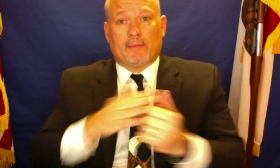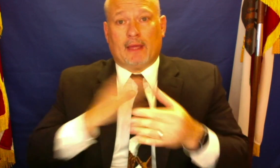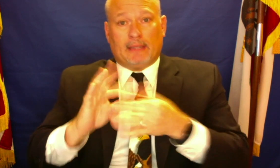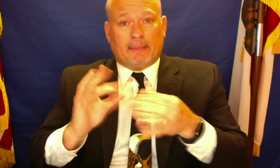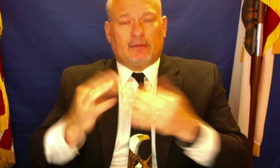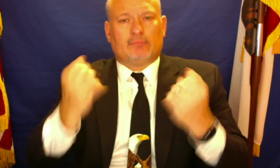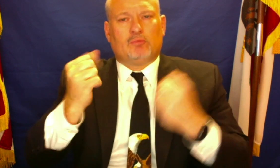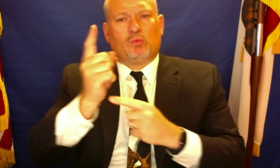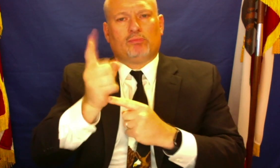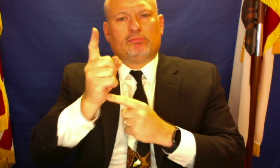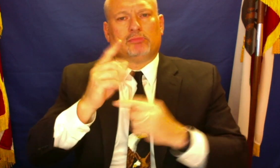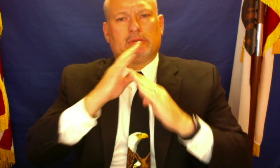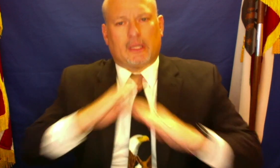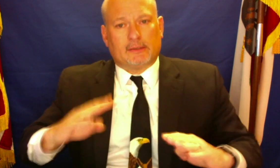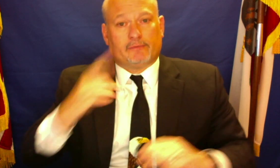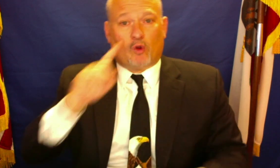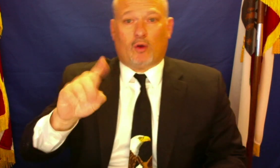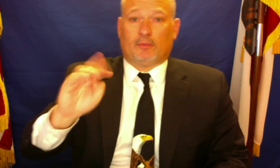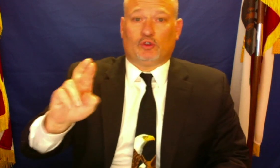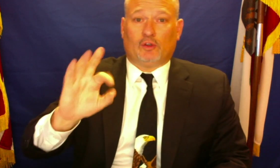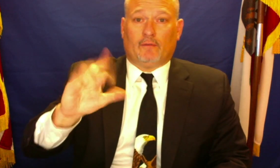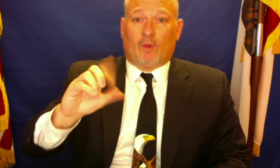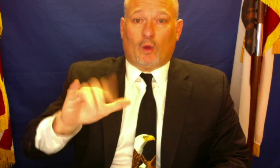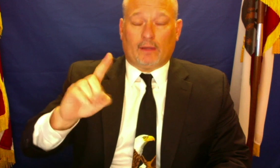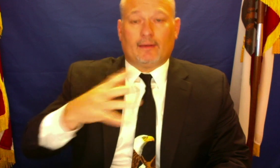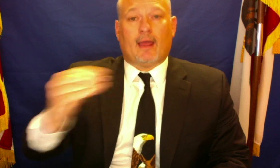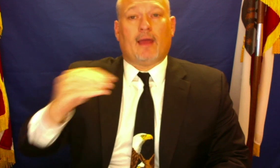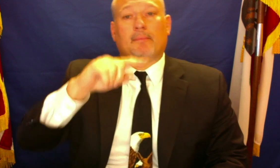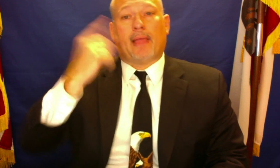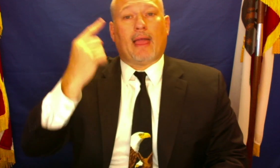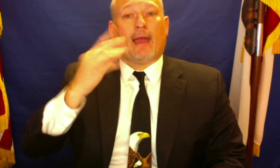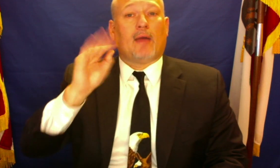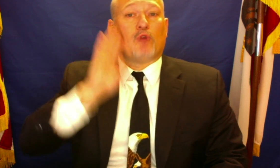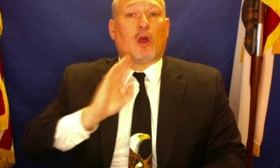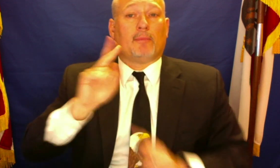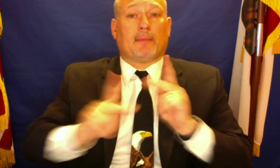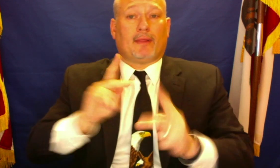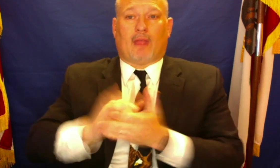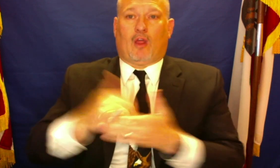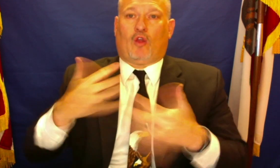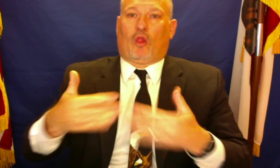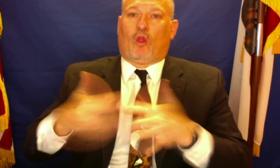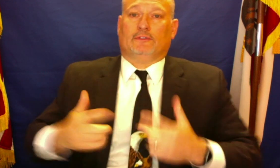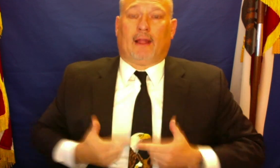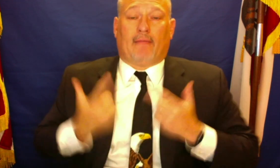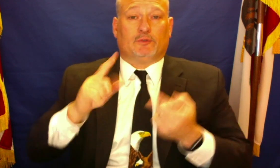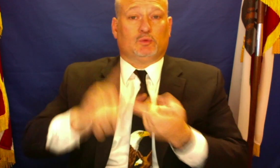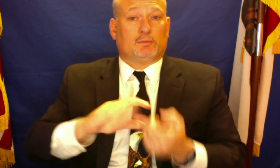further, let's take a moment of silence and memory of Mr. Floyd and all black and brown people who have lost their lives to complete